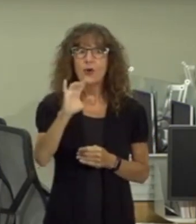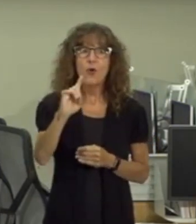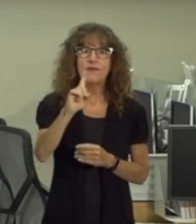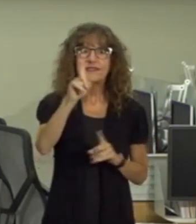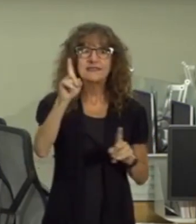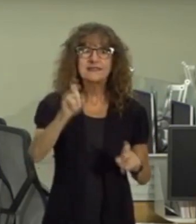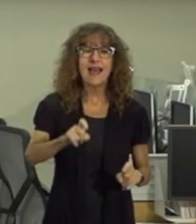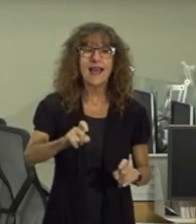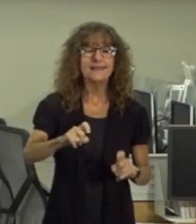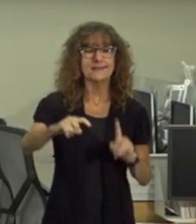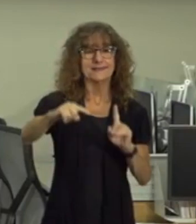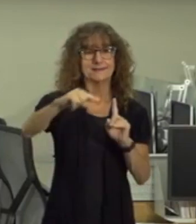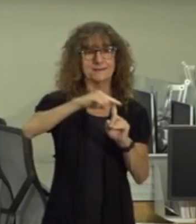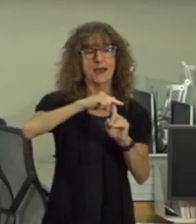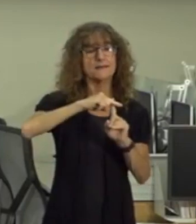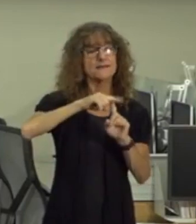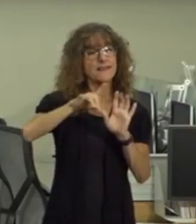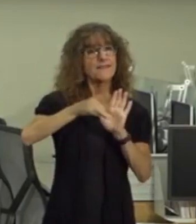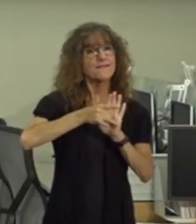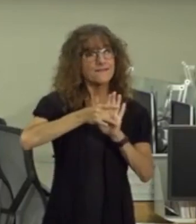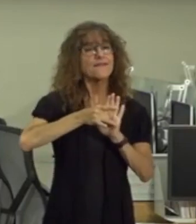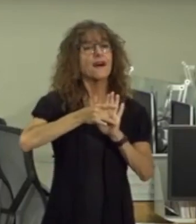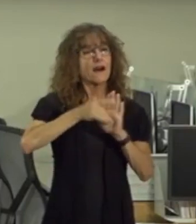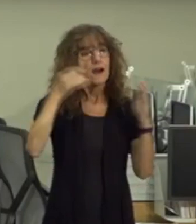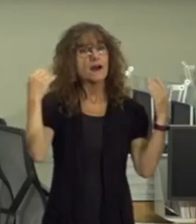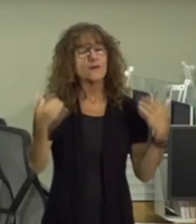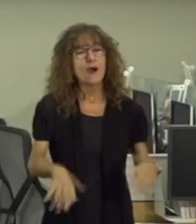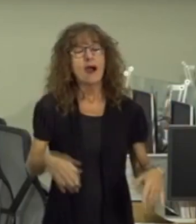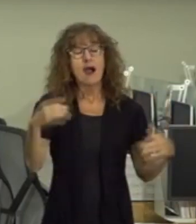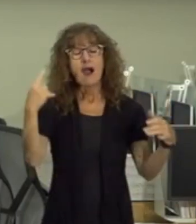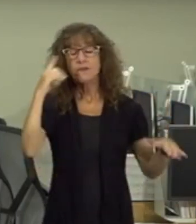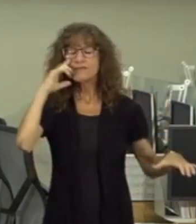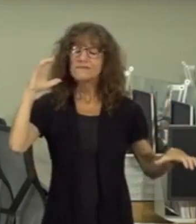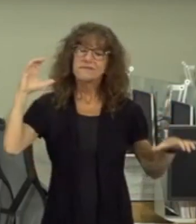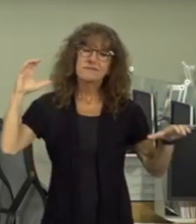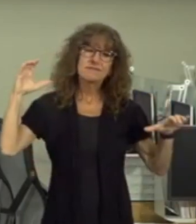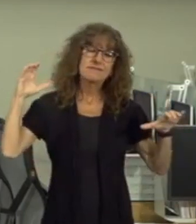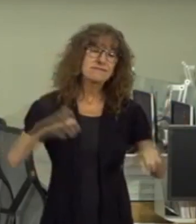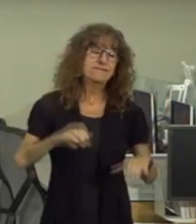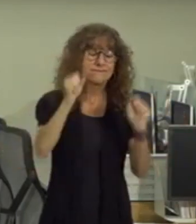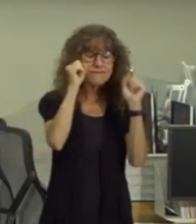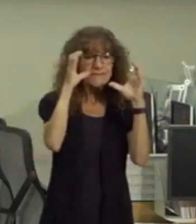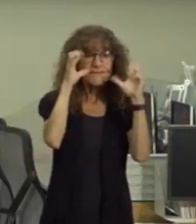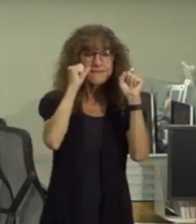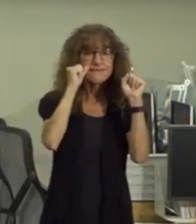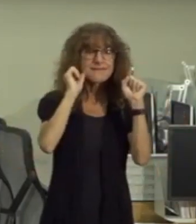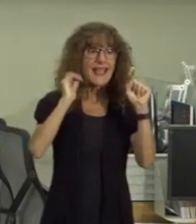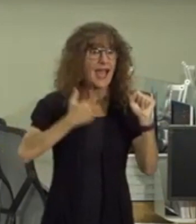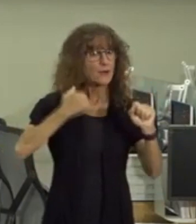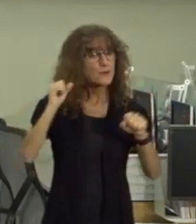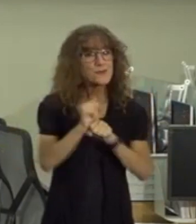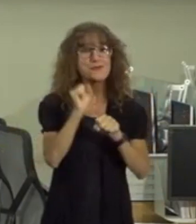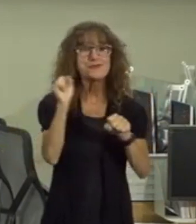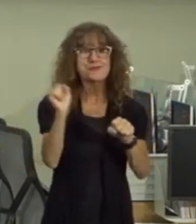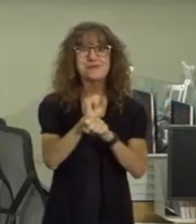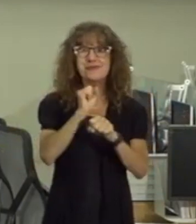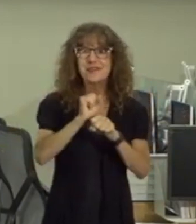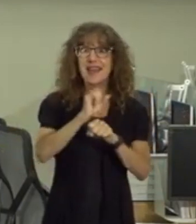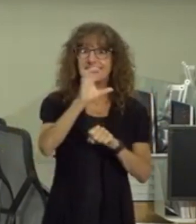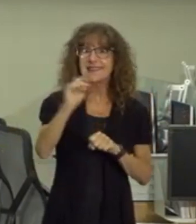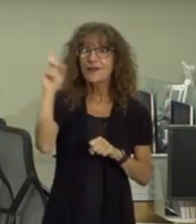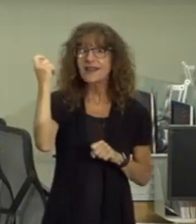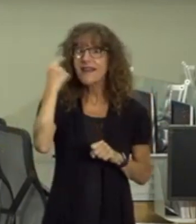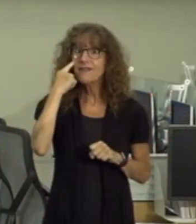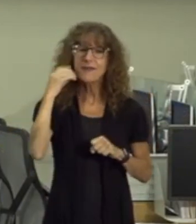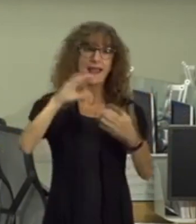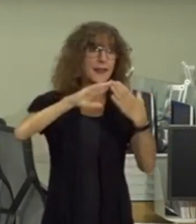test have come back positive this is astonishing how the actions that we have taken as a county government as